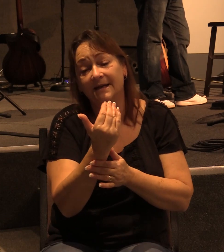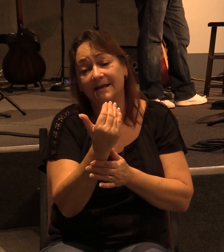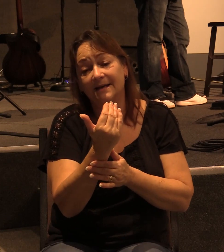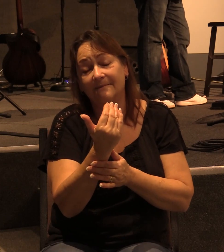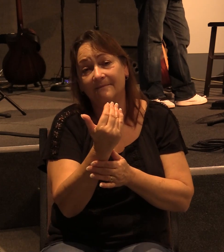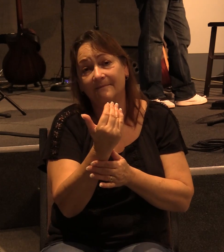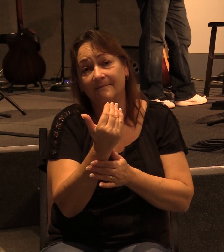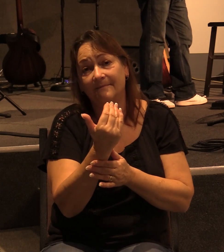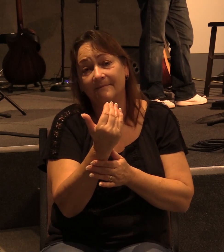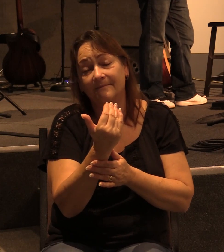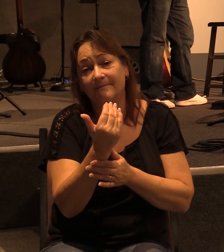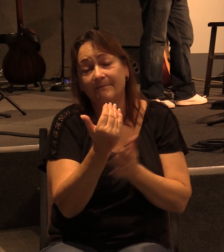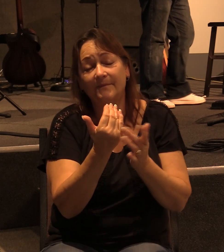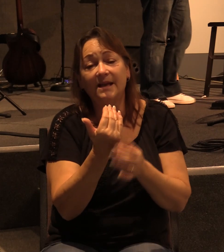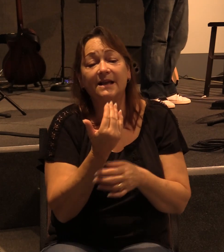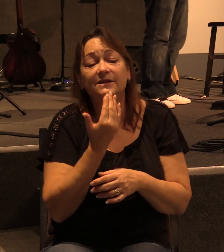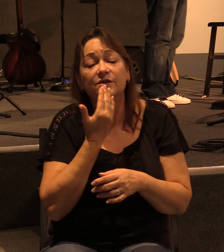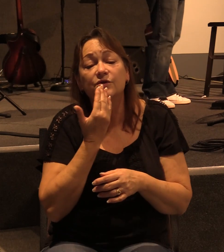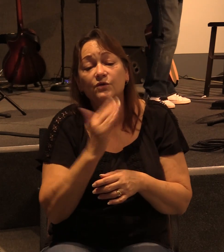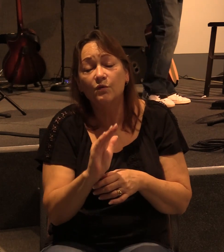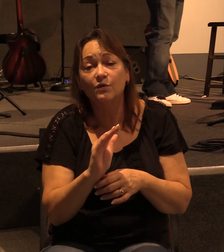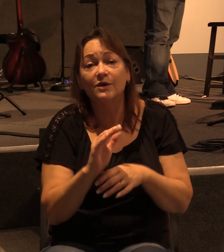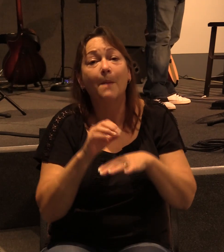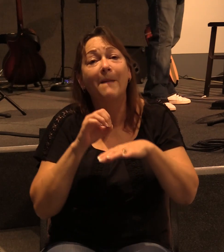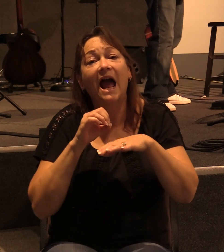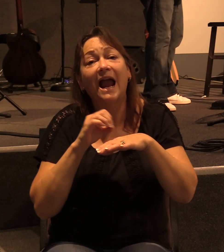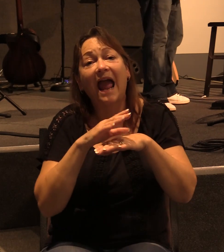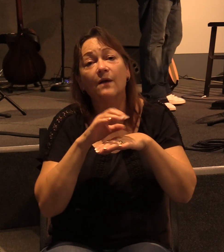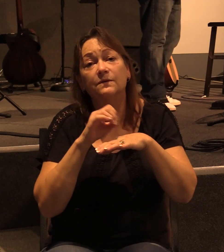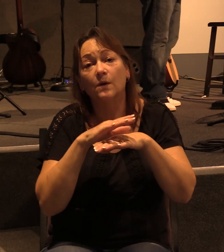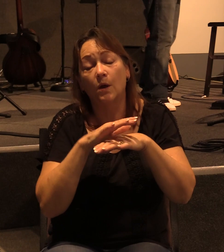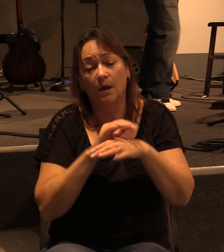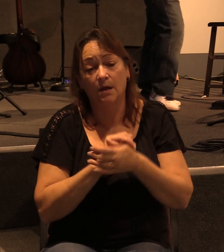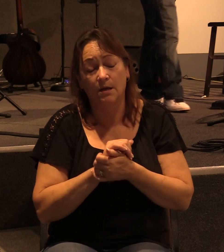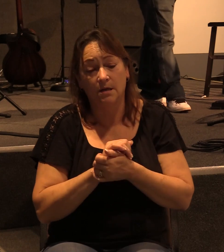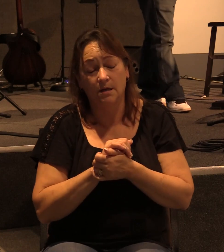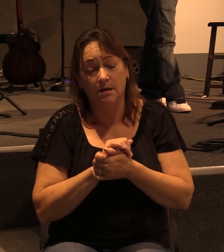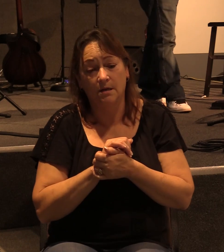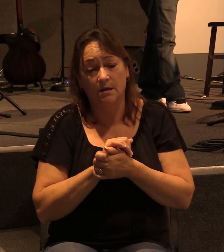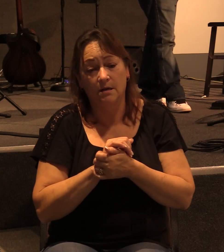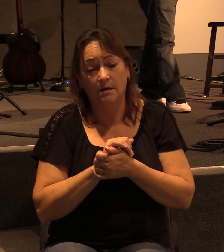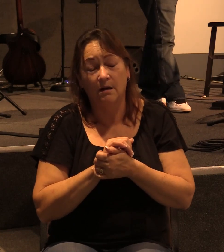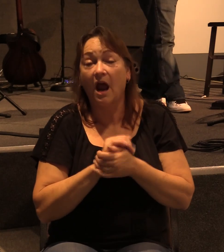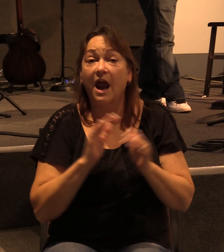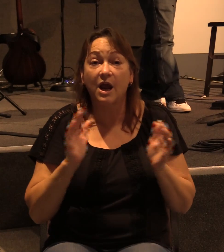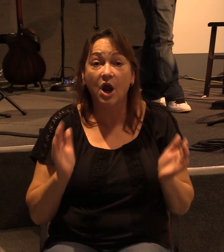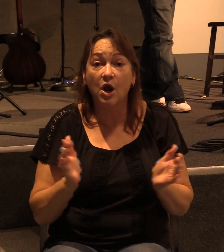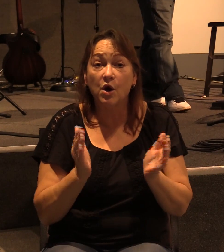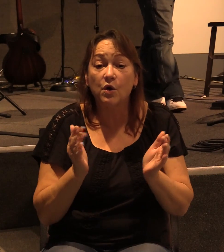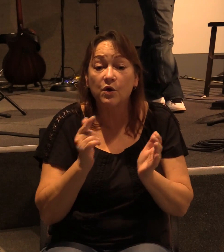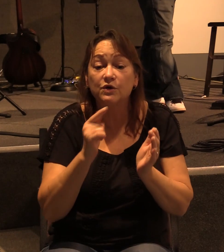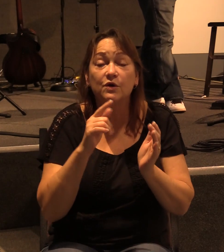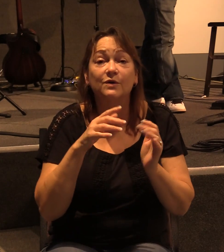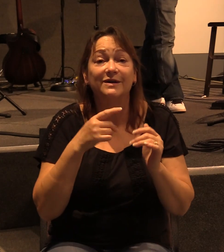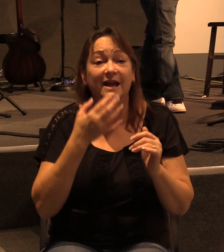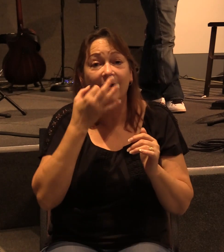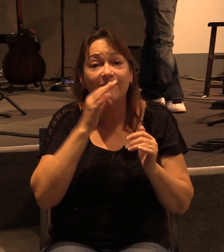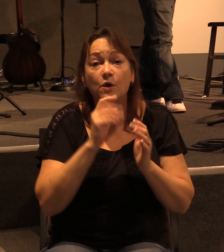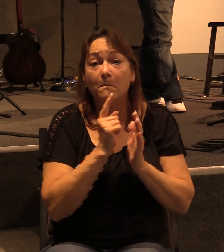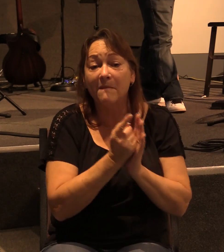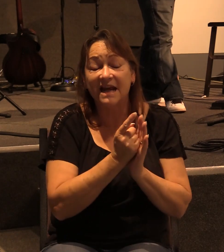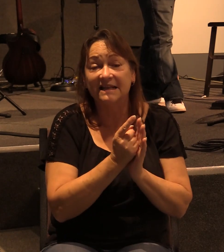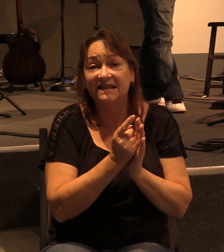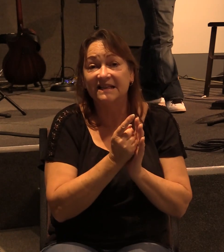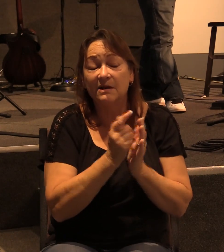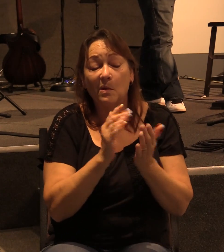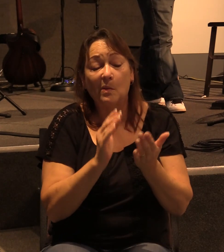And it's referred to as the Jerusalem Council. I would encourage you guys to take a few minutes